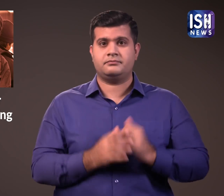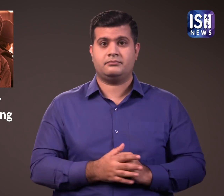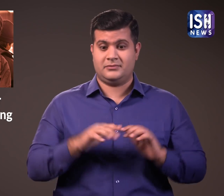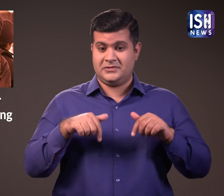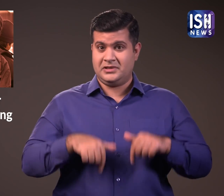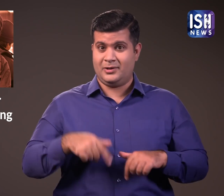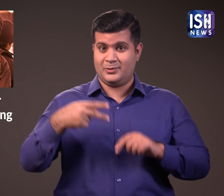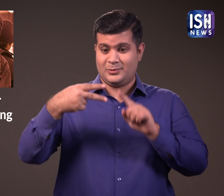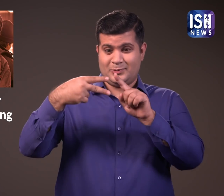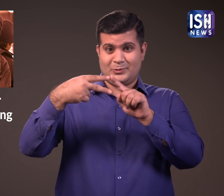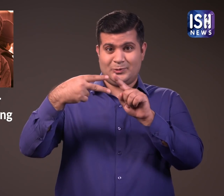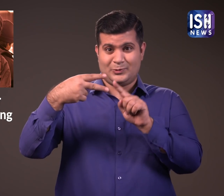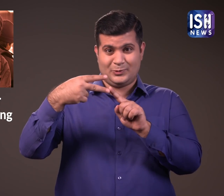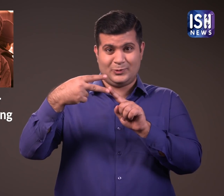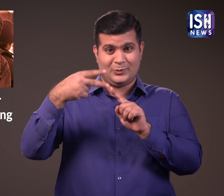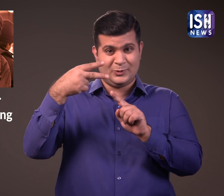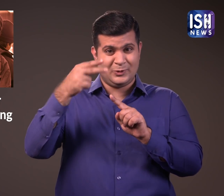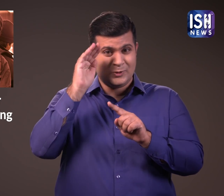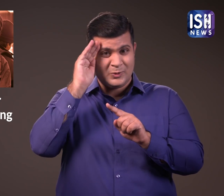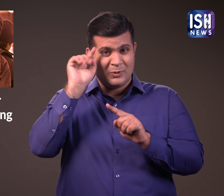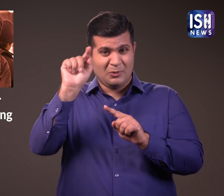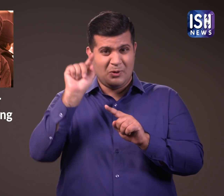Two shocking details have emerged in the matter.